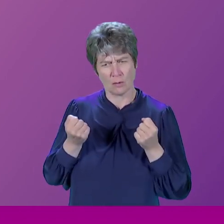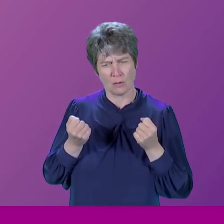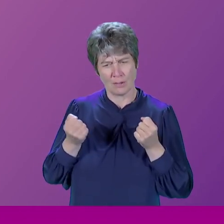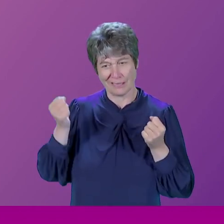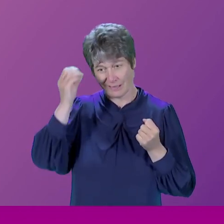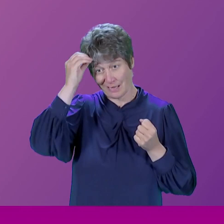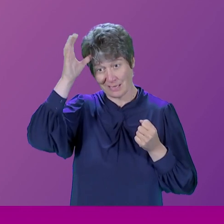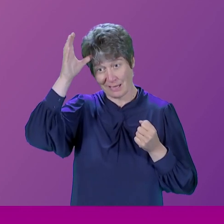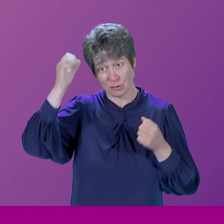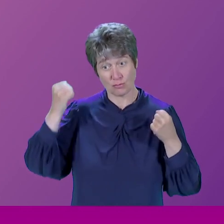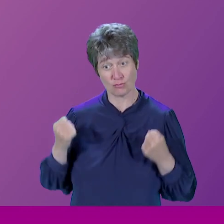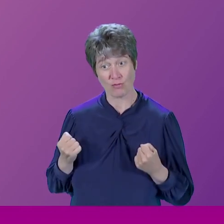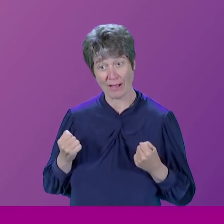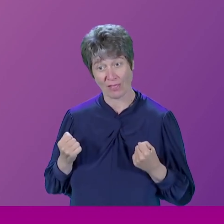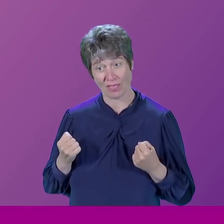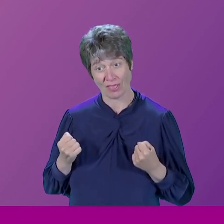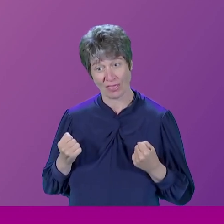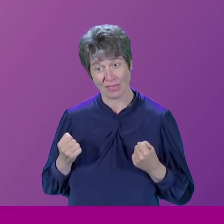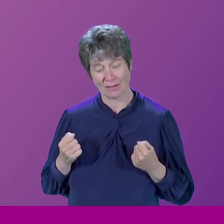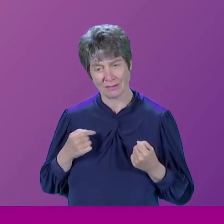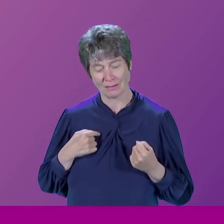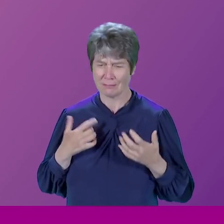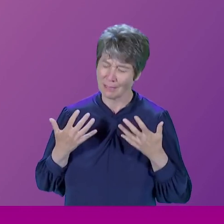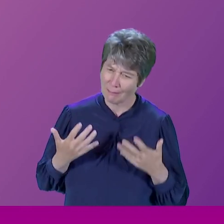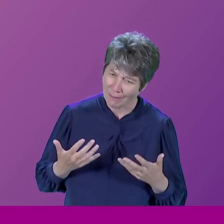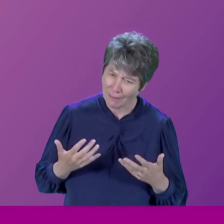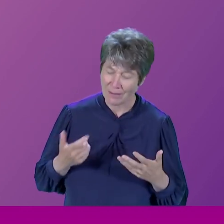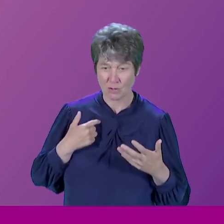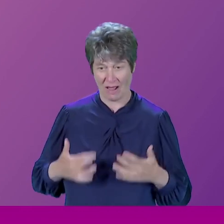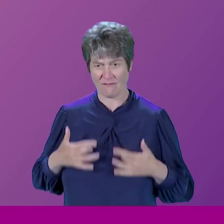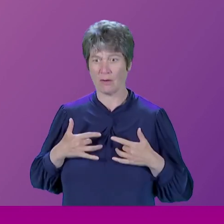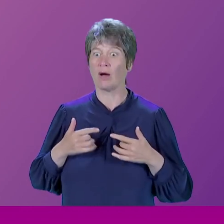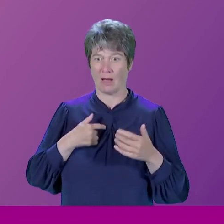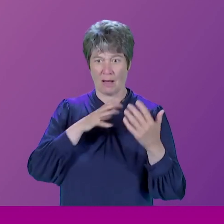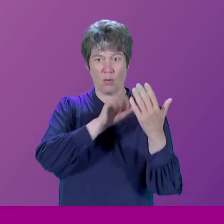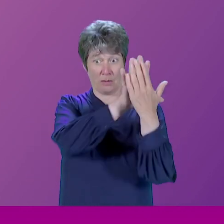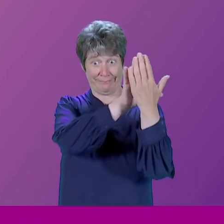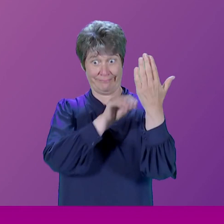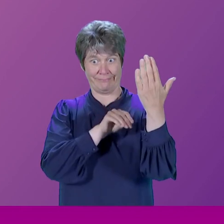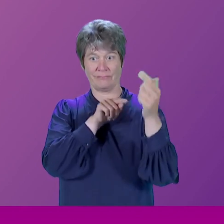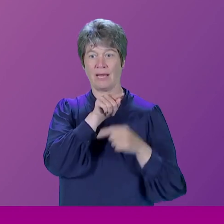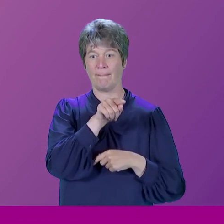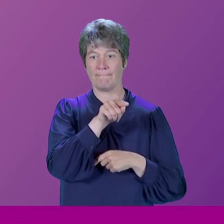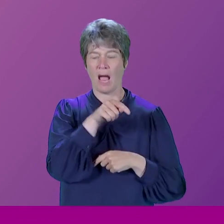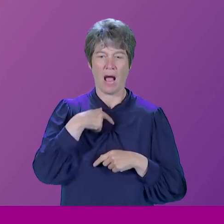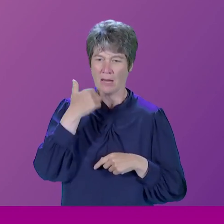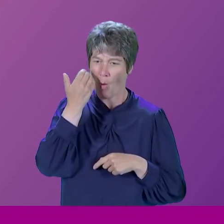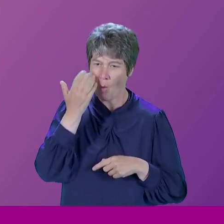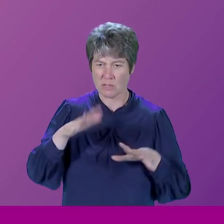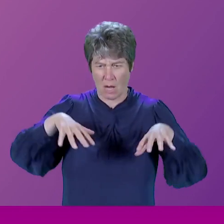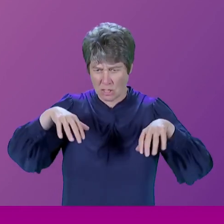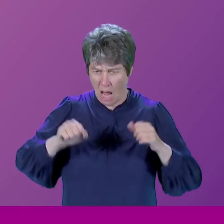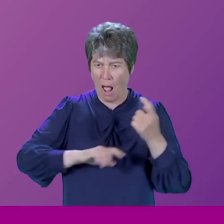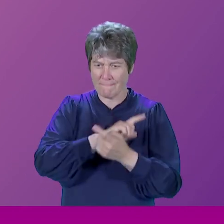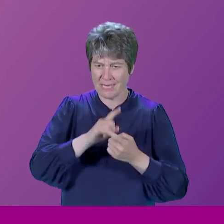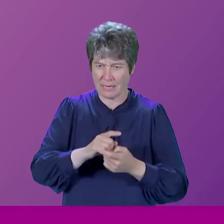that I would imitate him when I was a minister. So, you know, I would, I always began a meeting on time. I stated what the meeting was